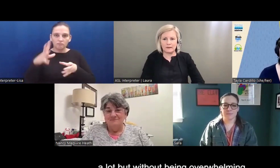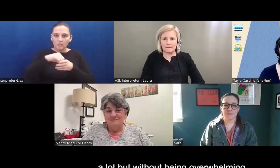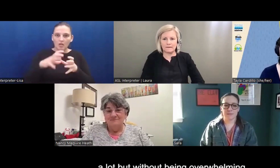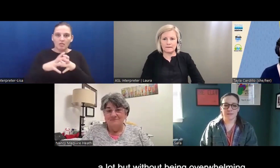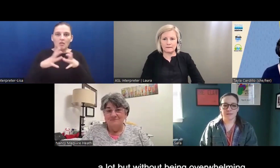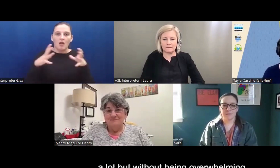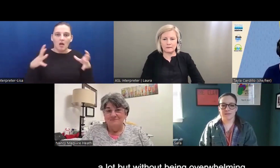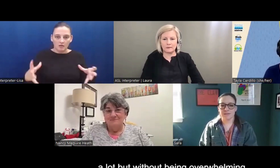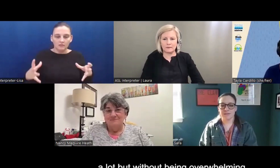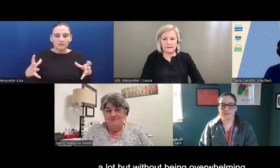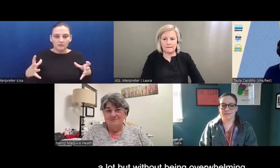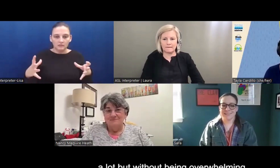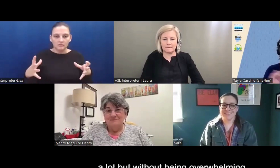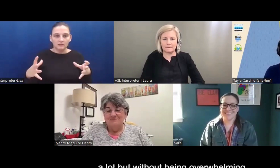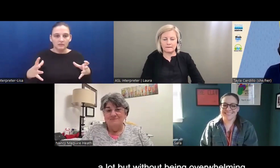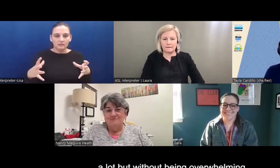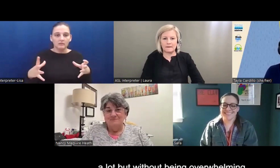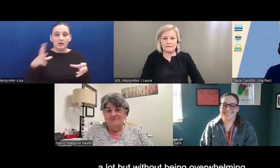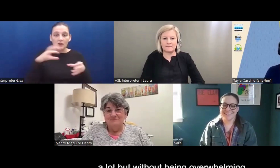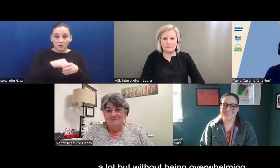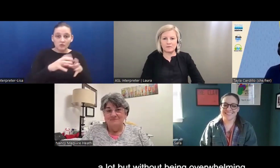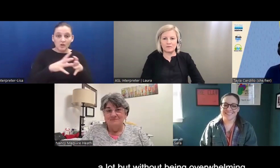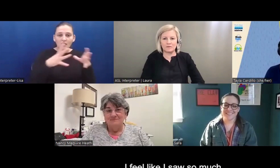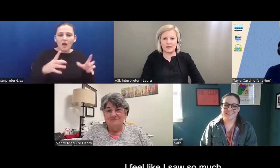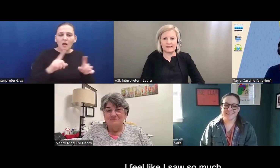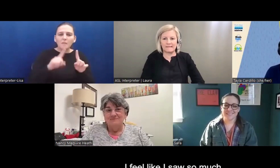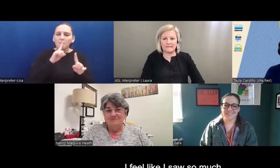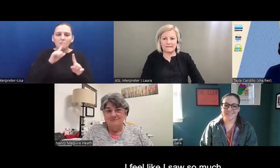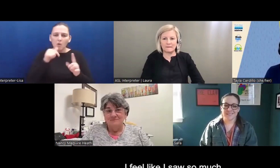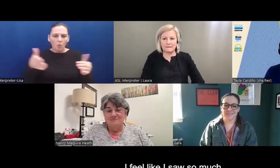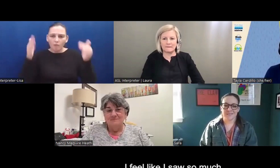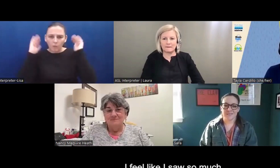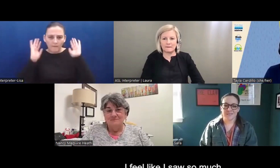I think the book covers a lot, but without being overwhelming.